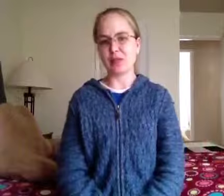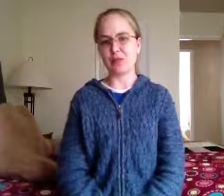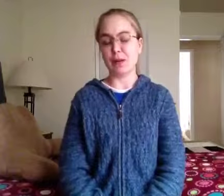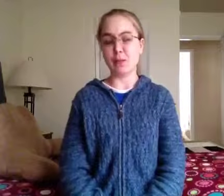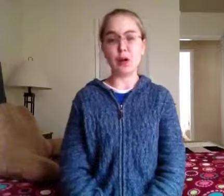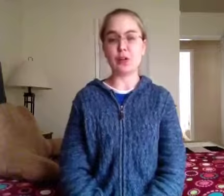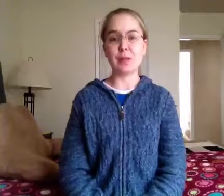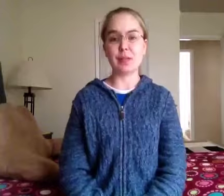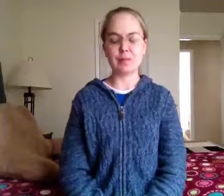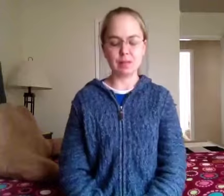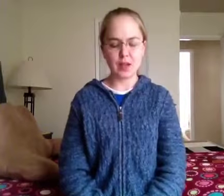and read a book or something.